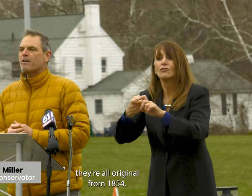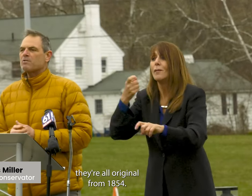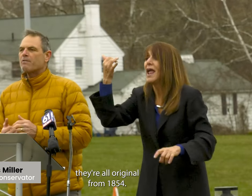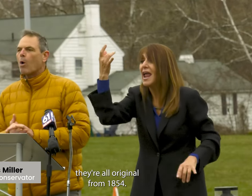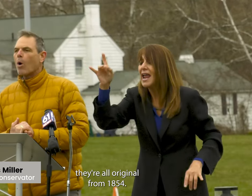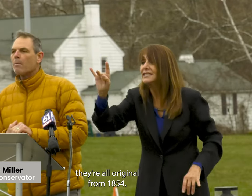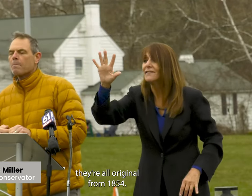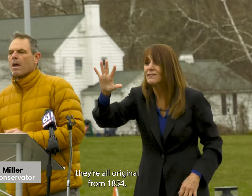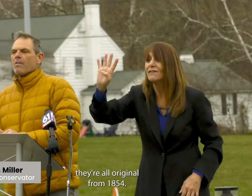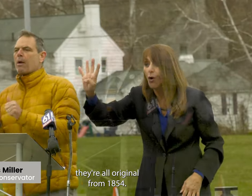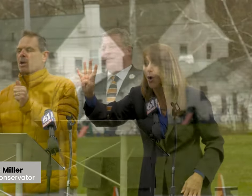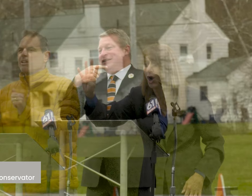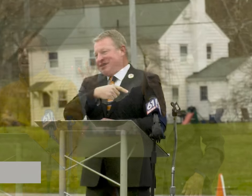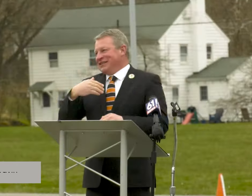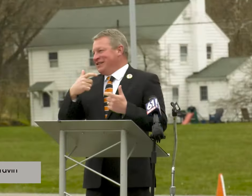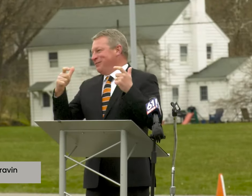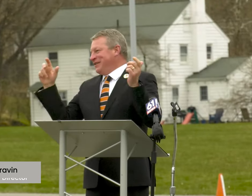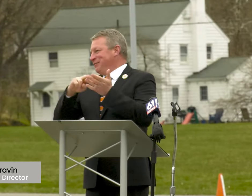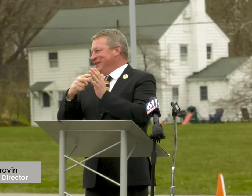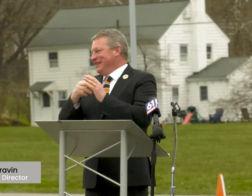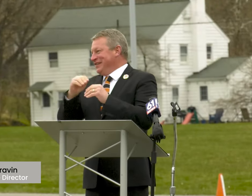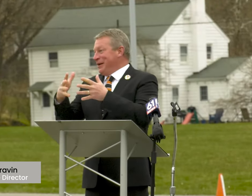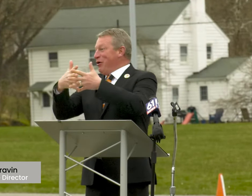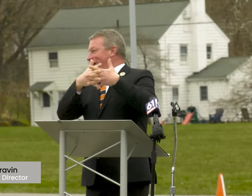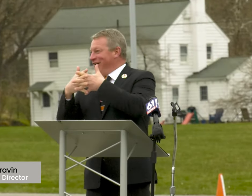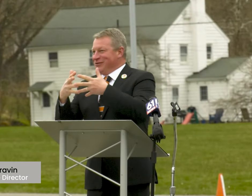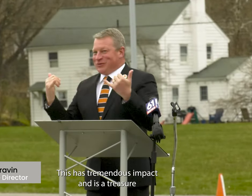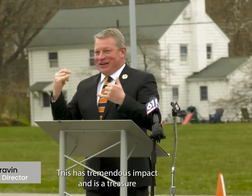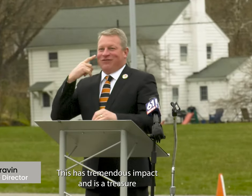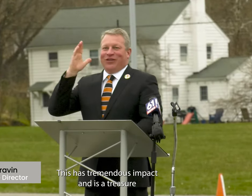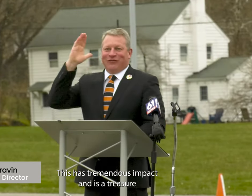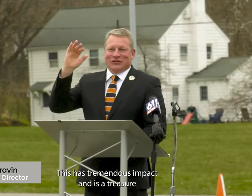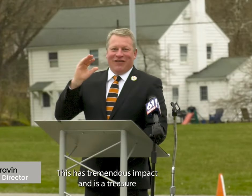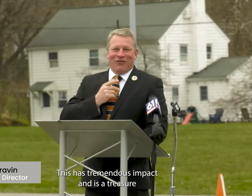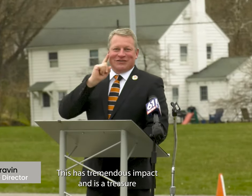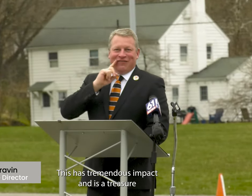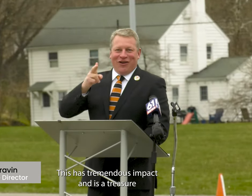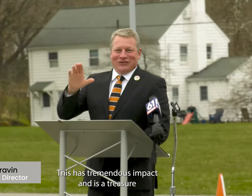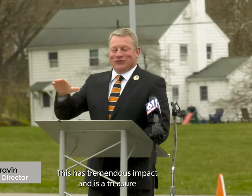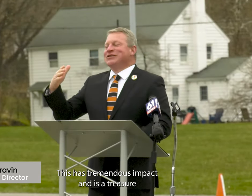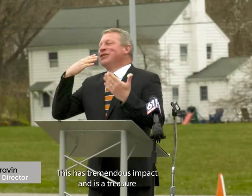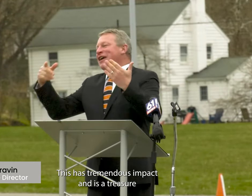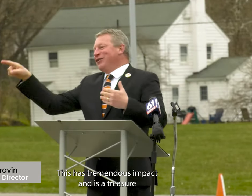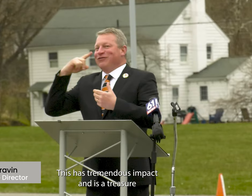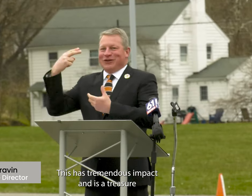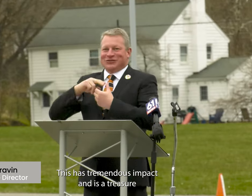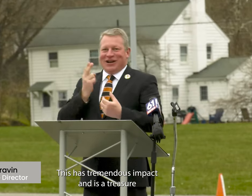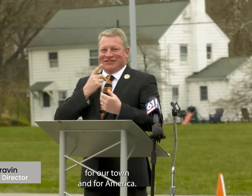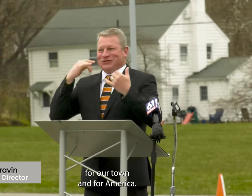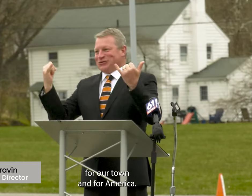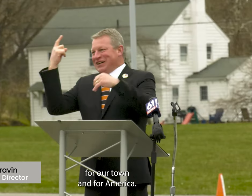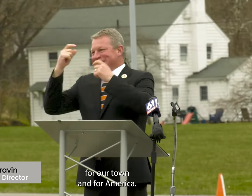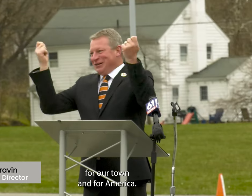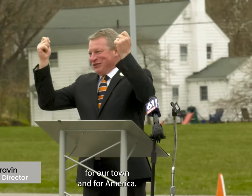1854. Thank you to the town of West Hartford. This has tremendous impact and is a